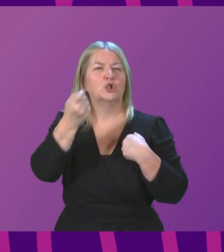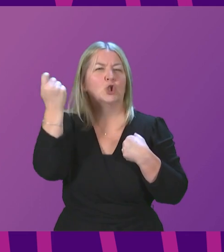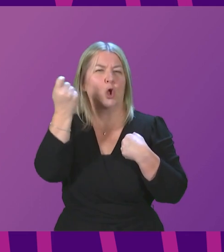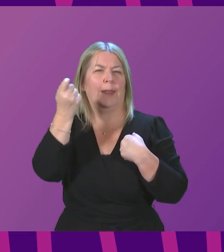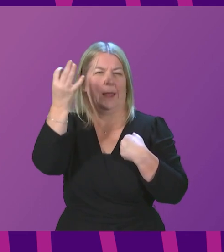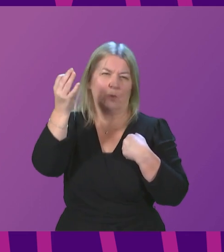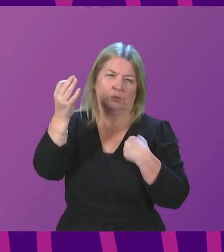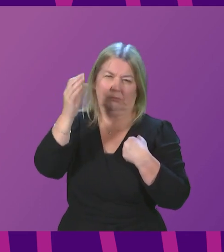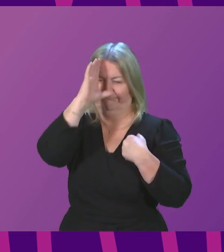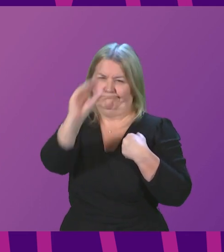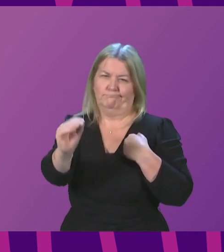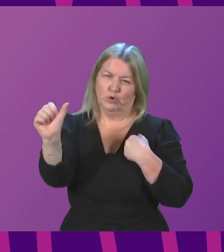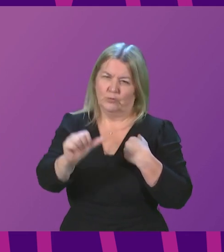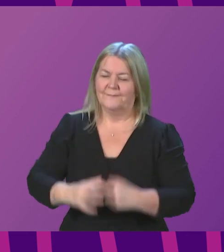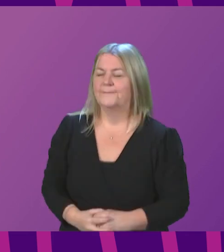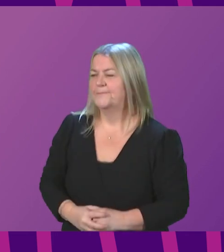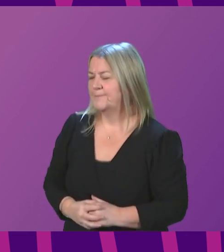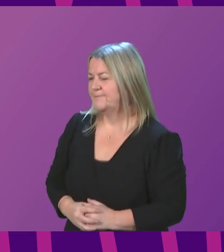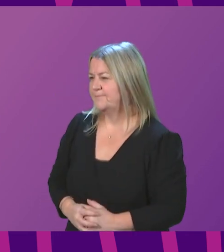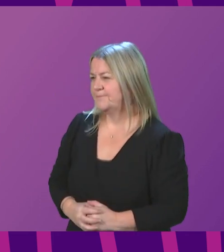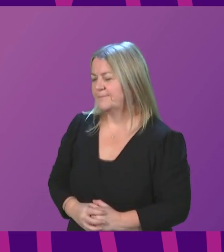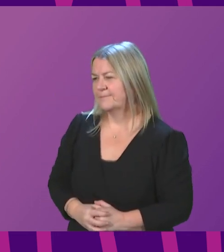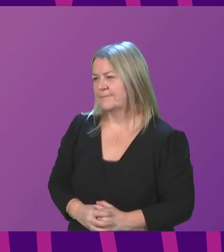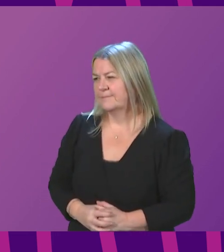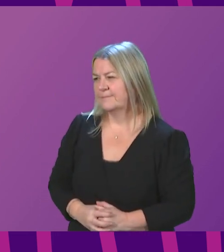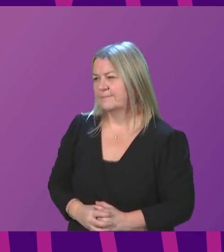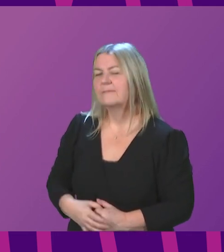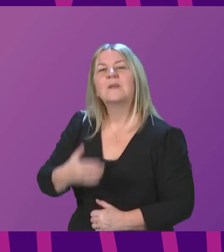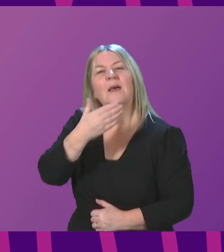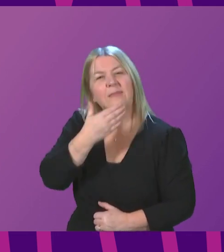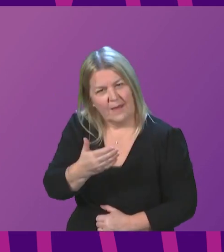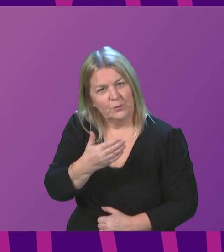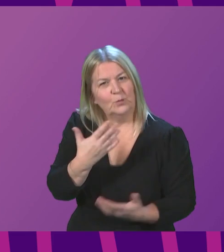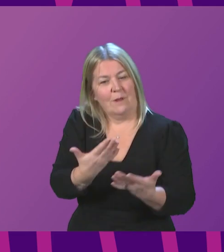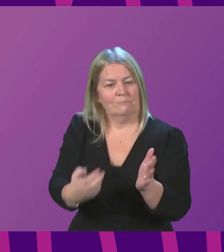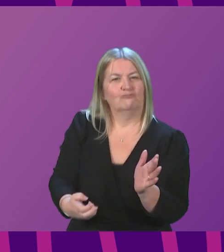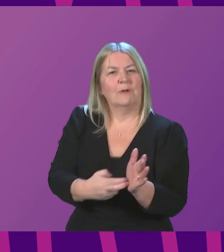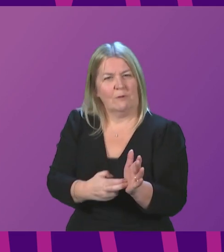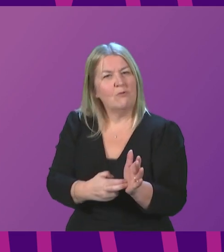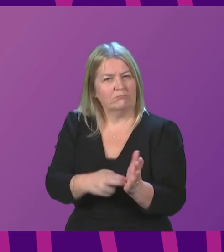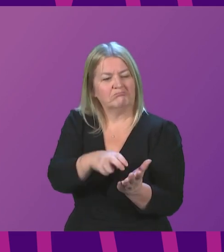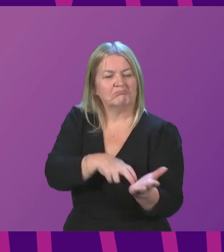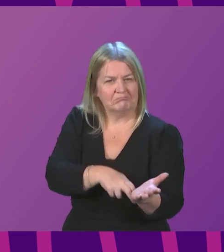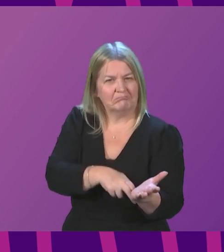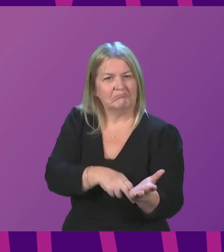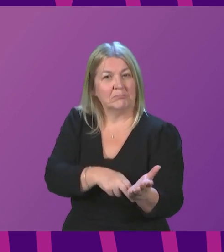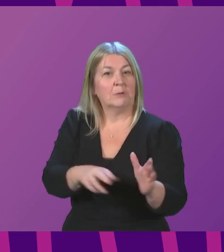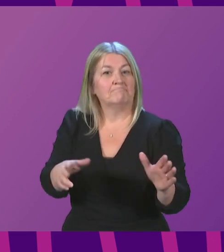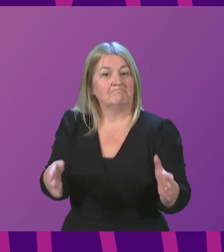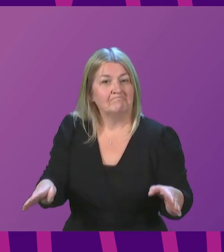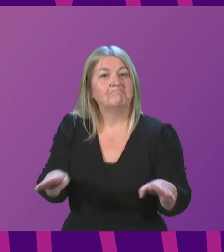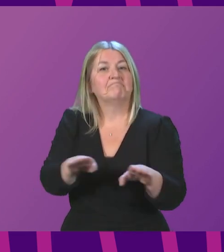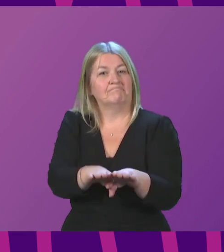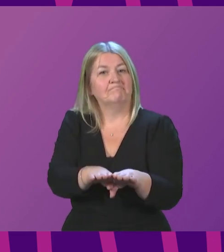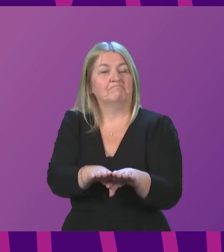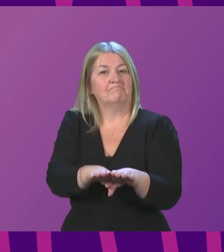Thank you Thank you Ms Tweed that is now on the record and that concludes the First Minister's questions and we will move on to